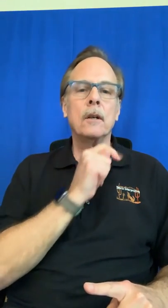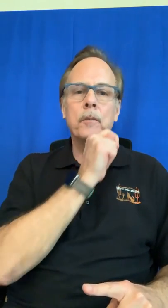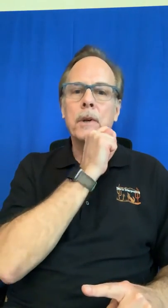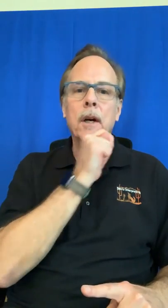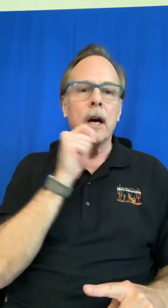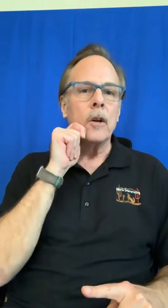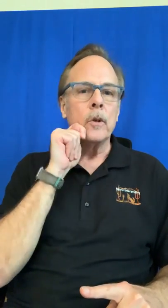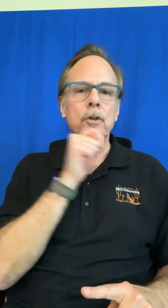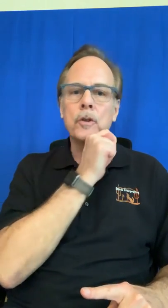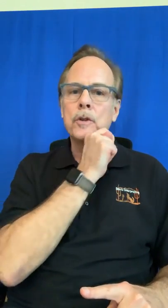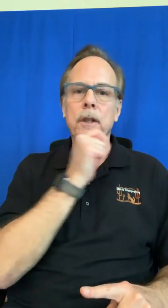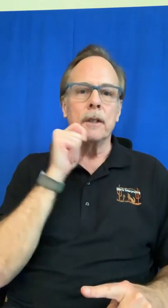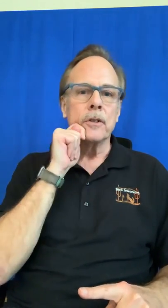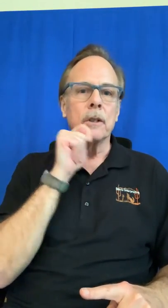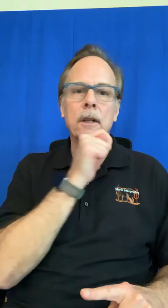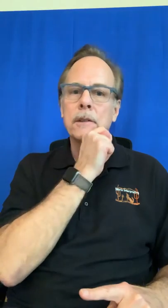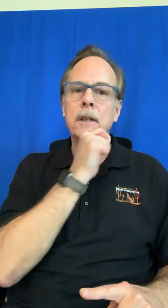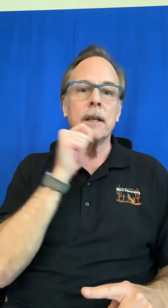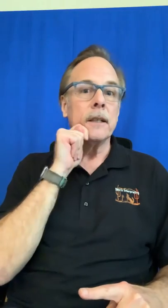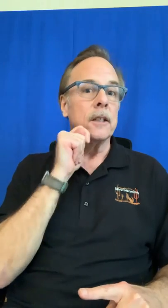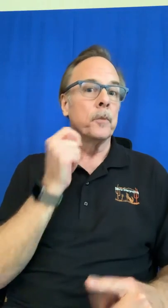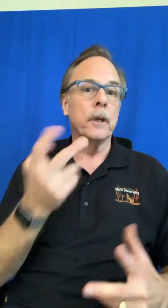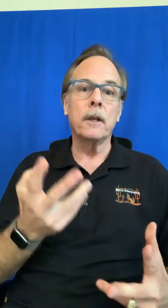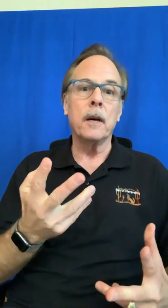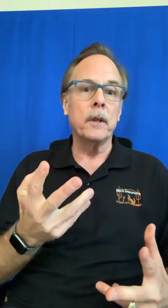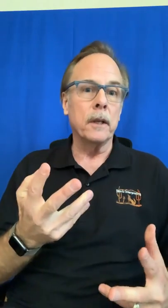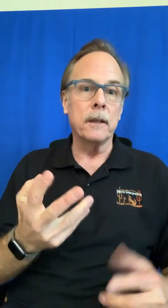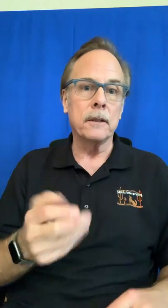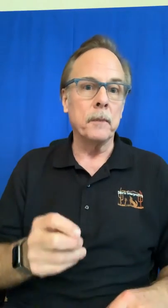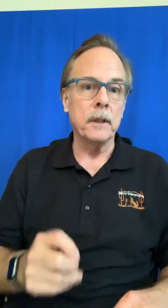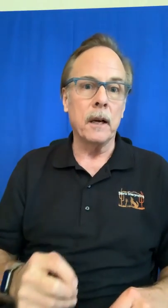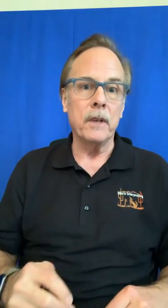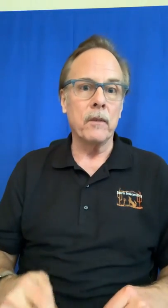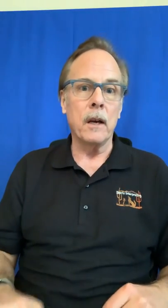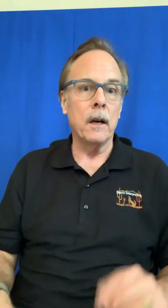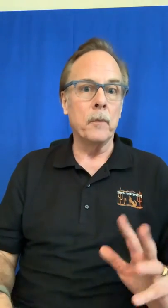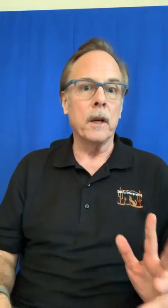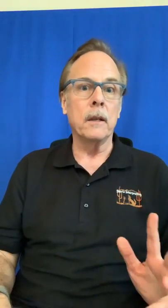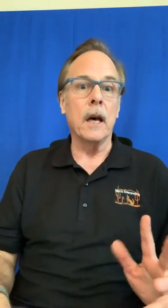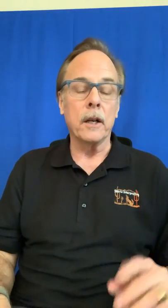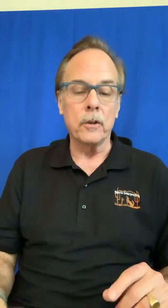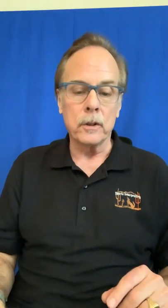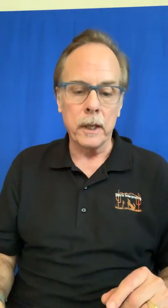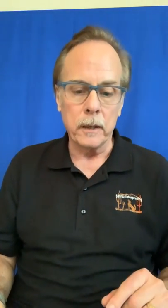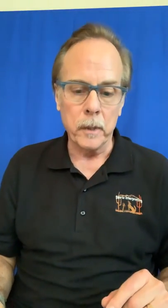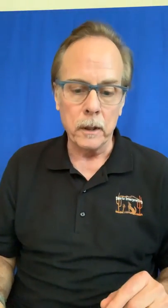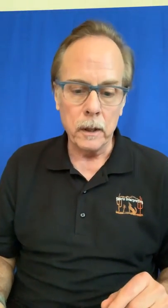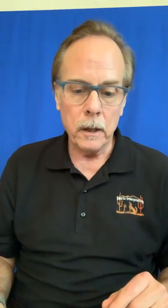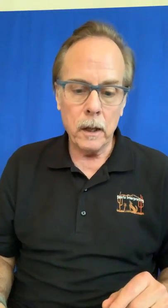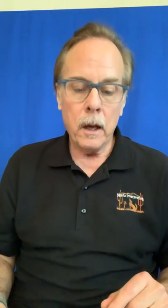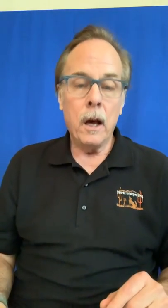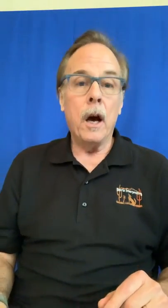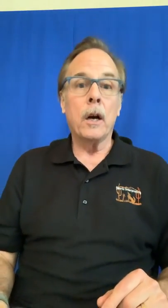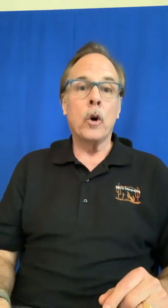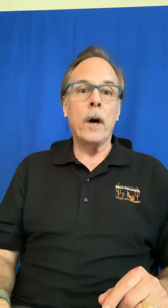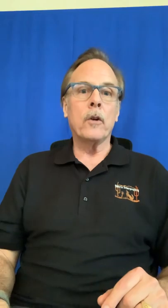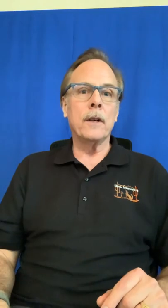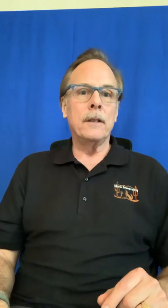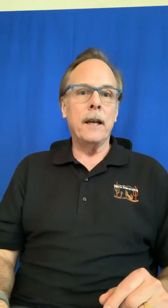but i always use the initialized sign it's pretty commonly accepted i've never had anybody not understand me uh go out on a date